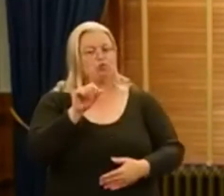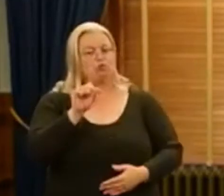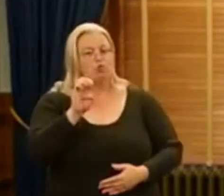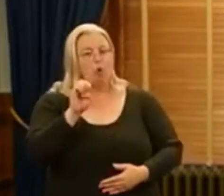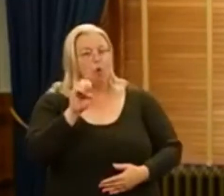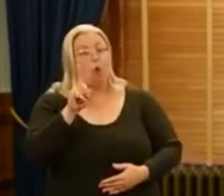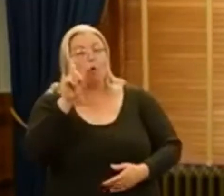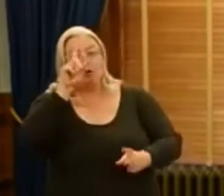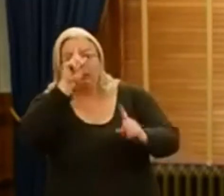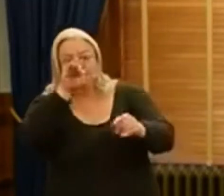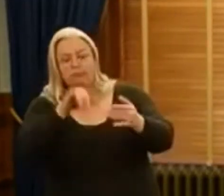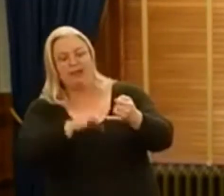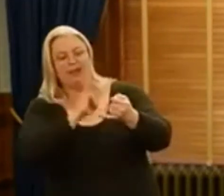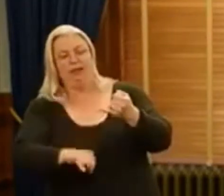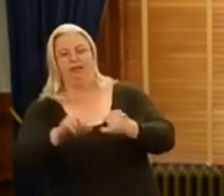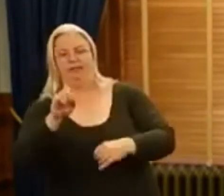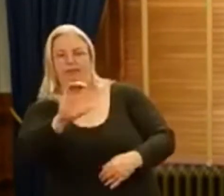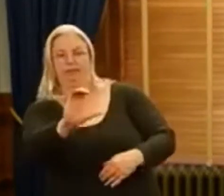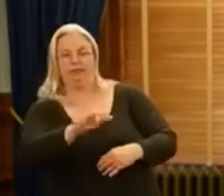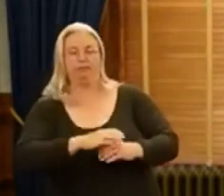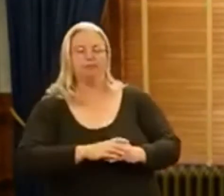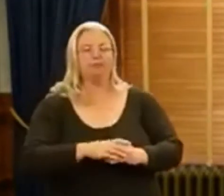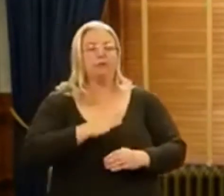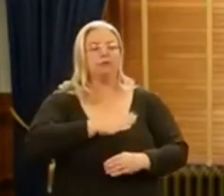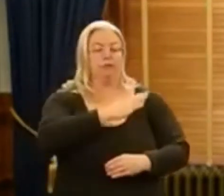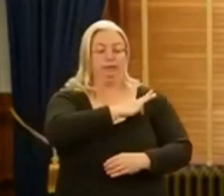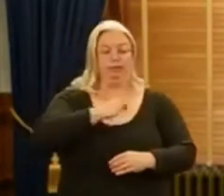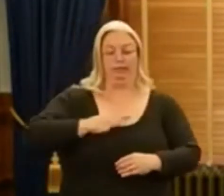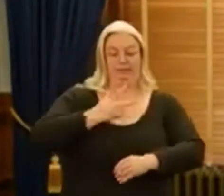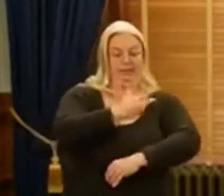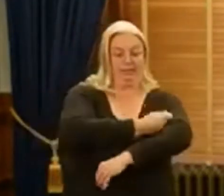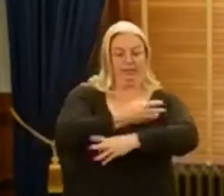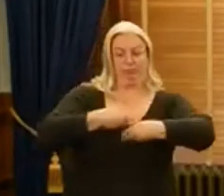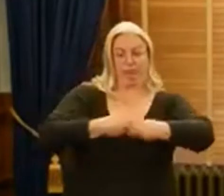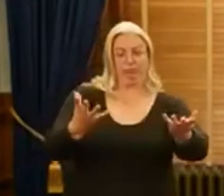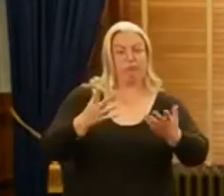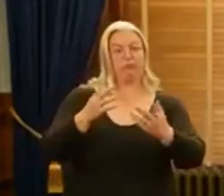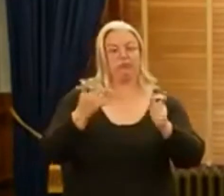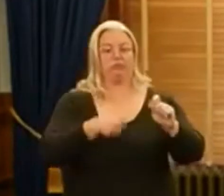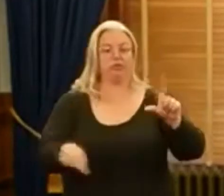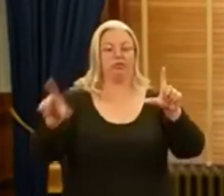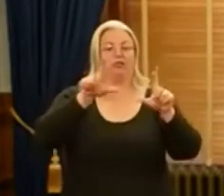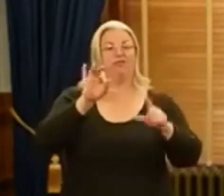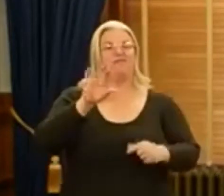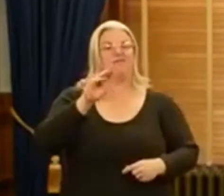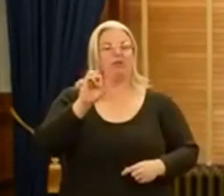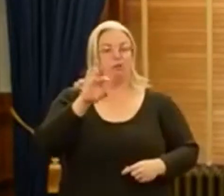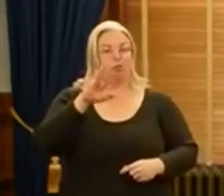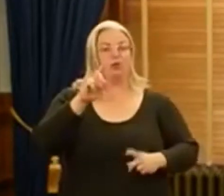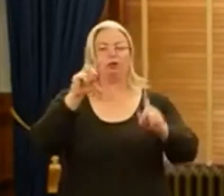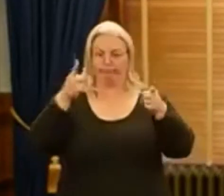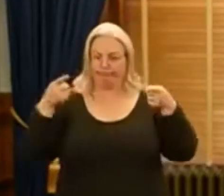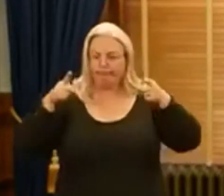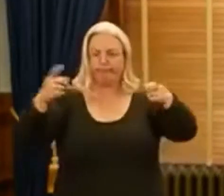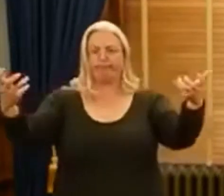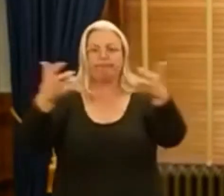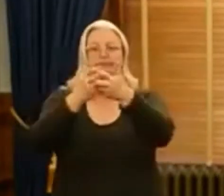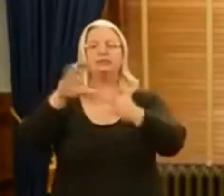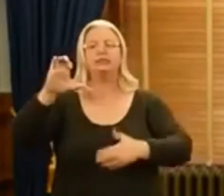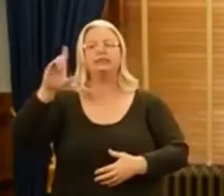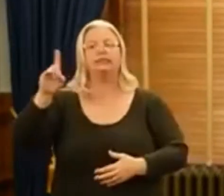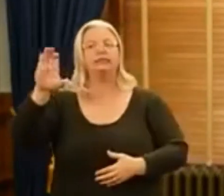by the end of the month. My administration's vaccine distribution framework is in line with CDC's Advisory